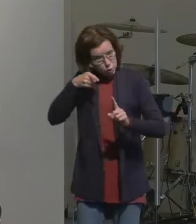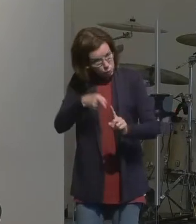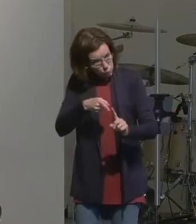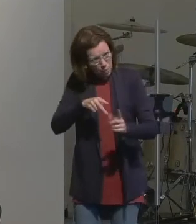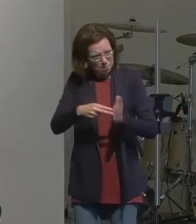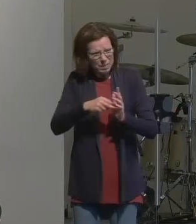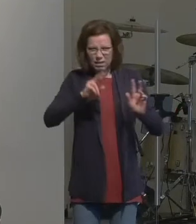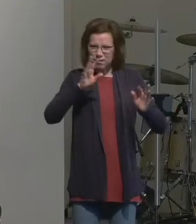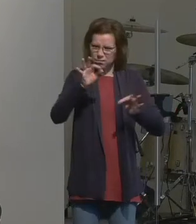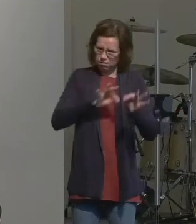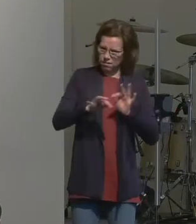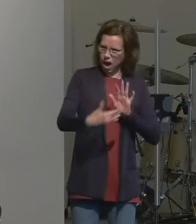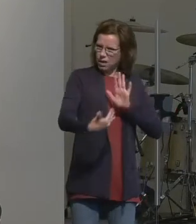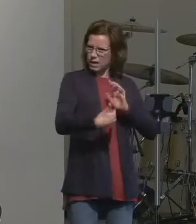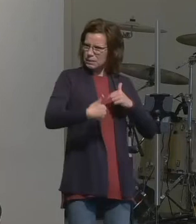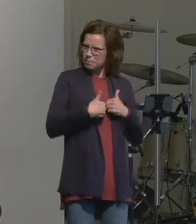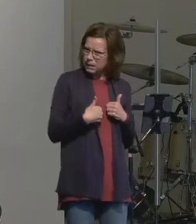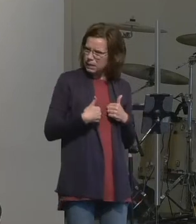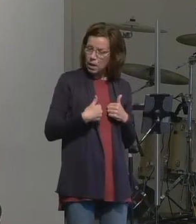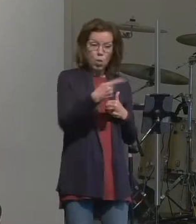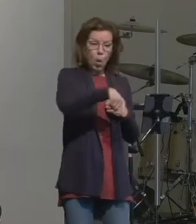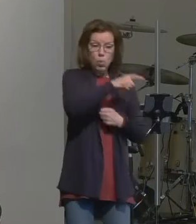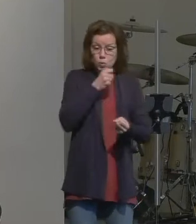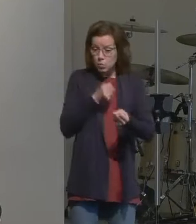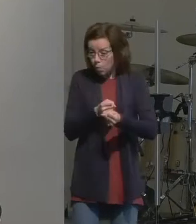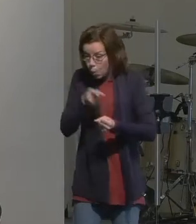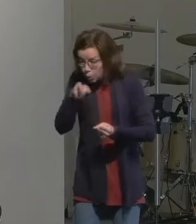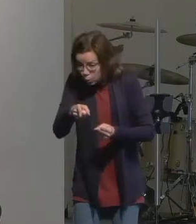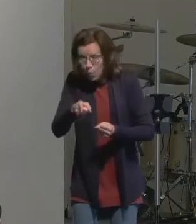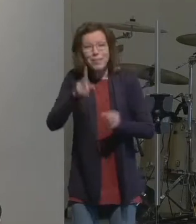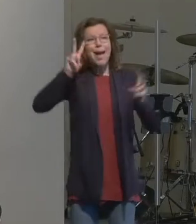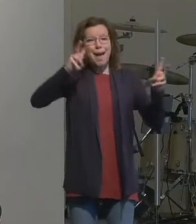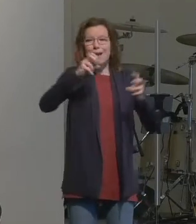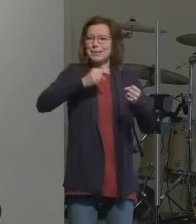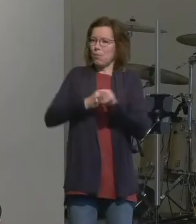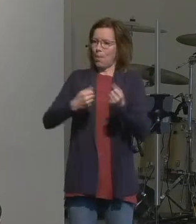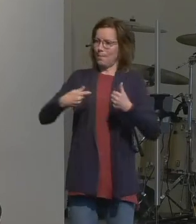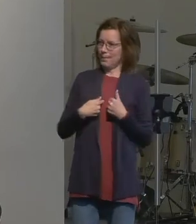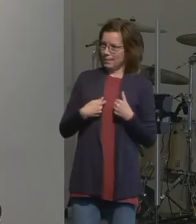bless you they bless me but my ending is still the same